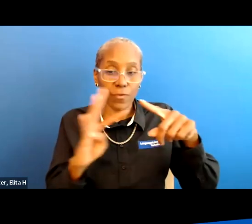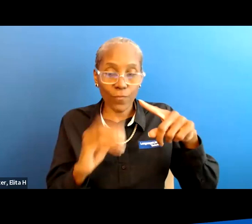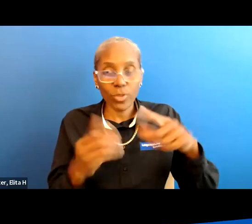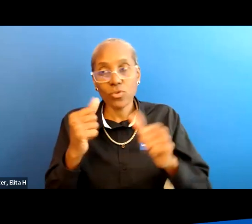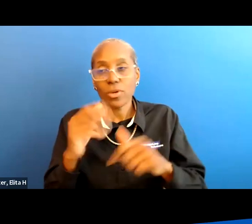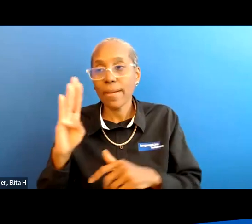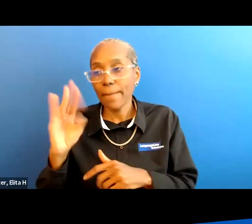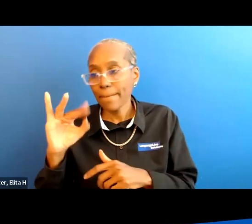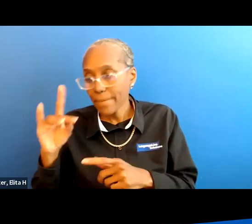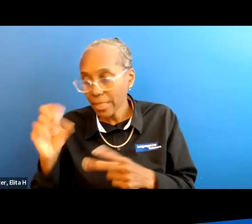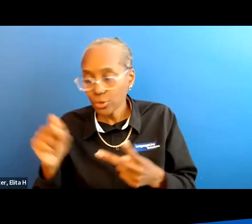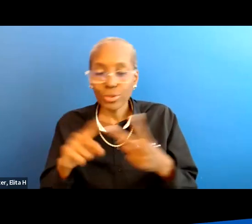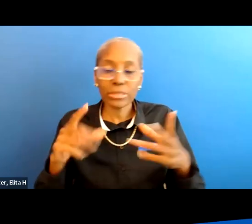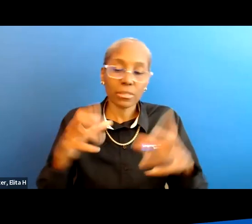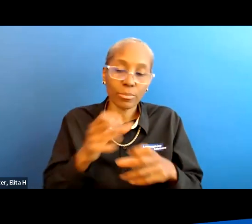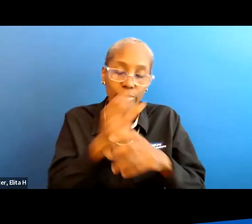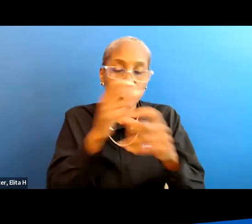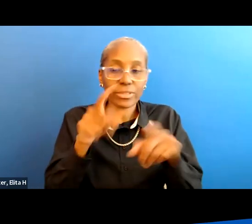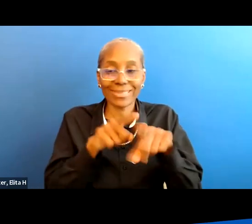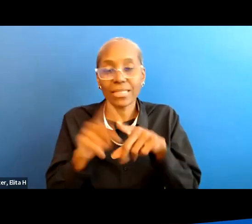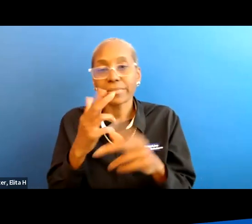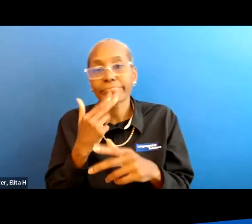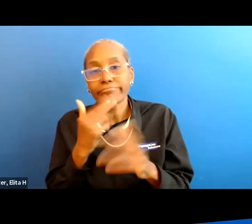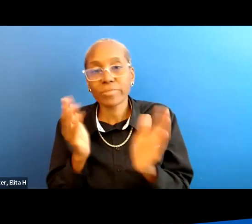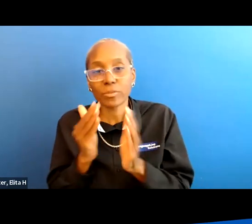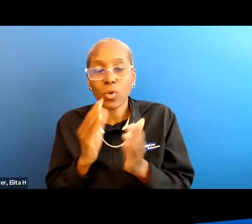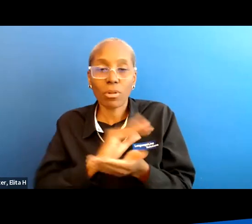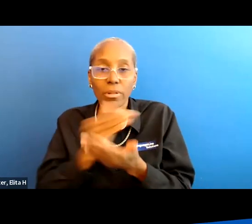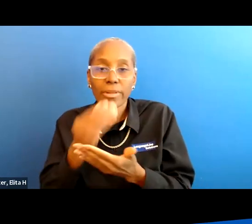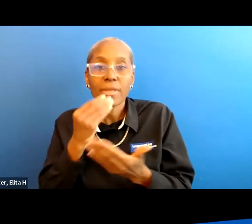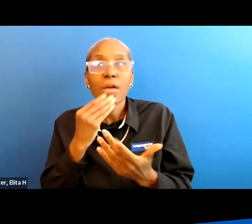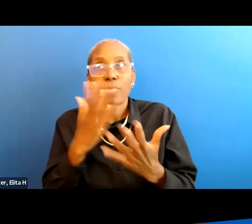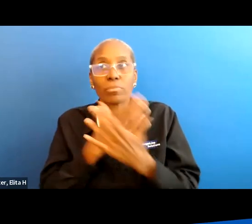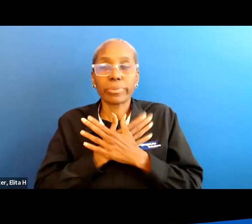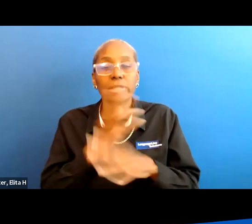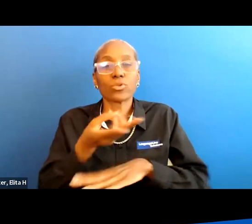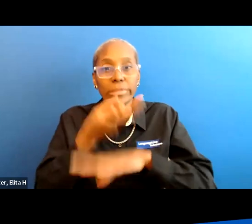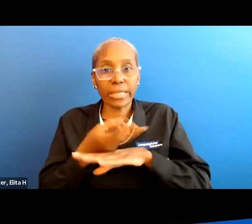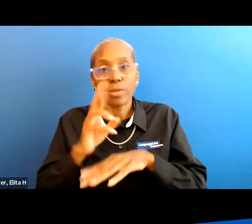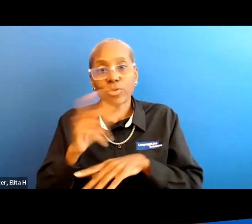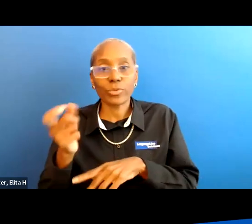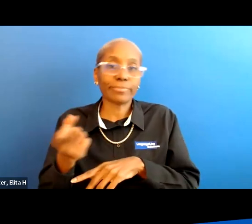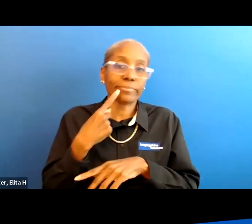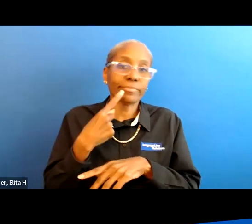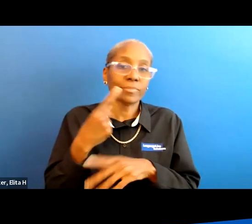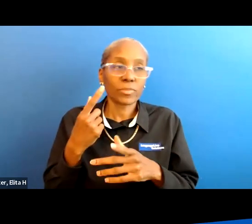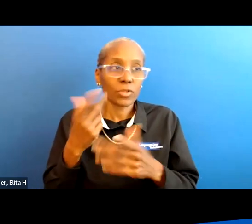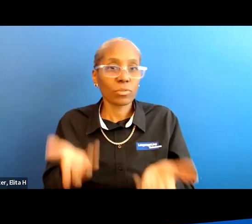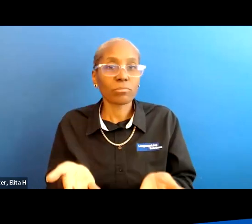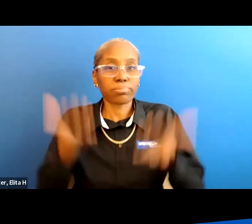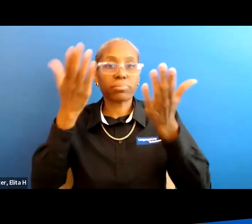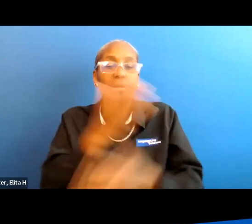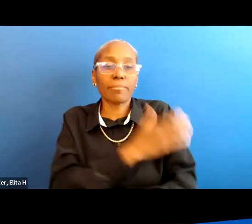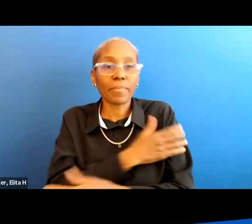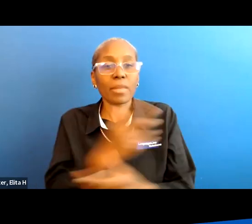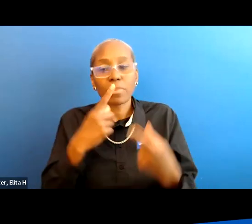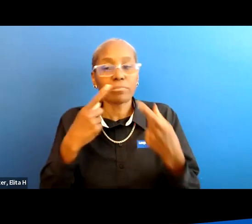binders compression socks and smaller meals the only relief is to lay down i've taken a prescription medication to raise bp but it has